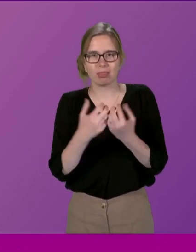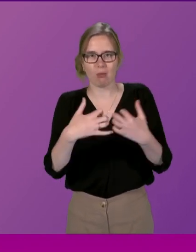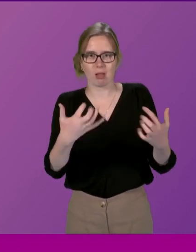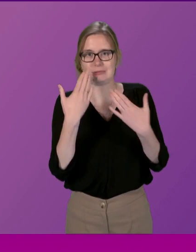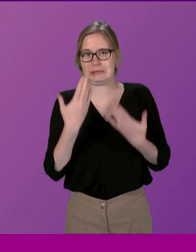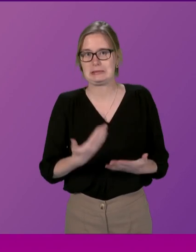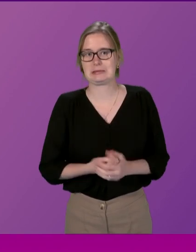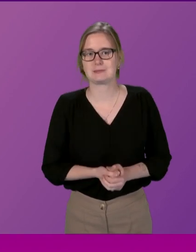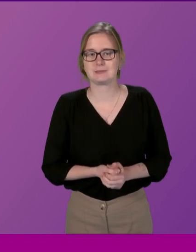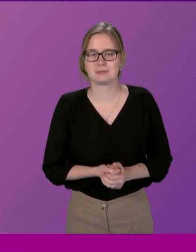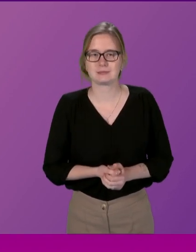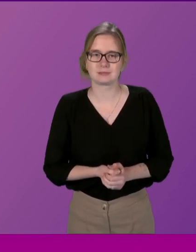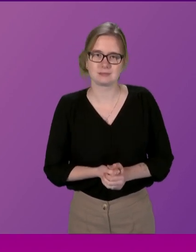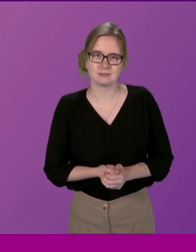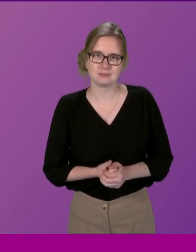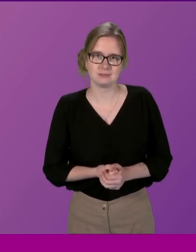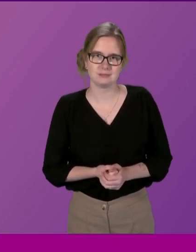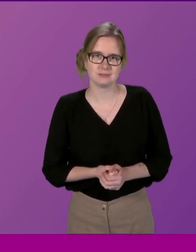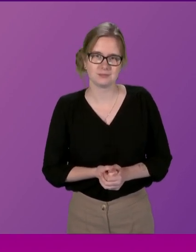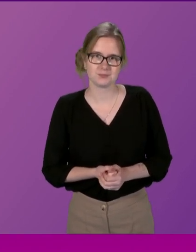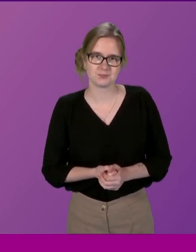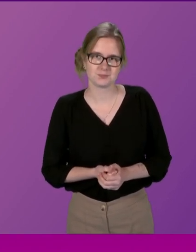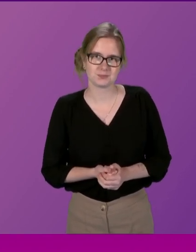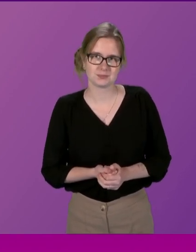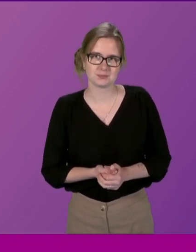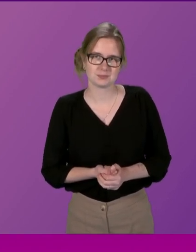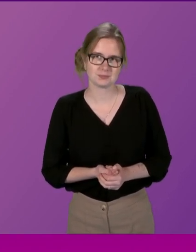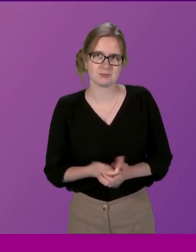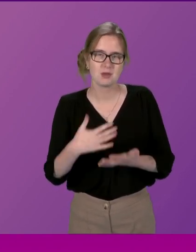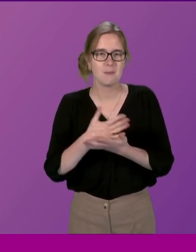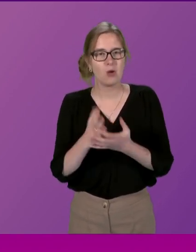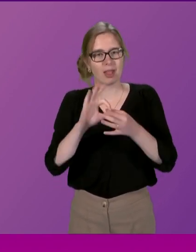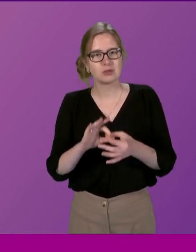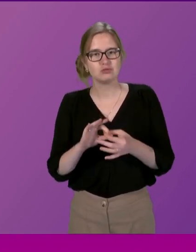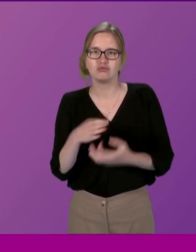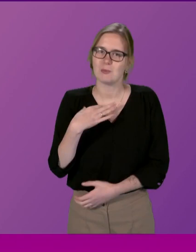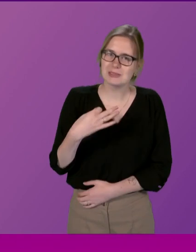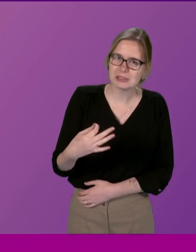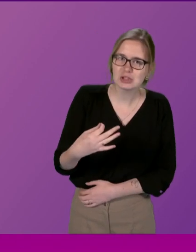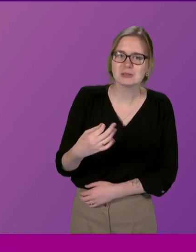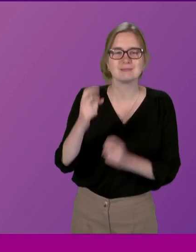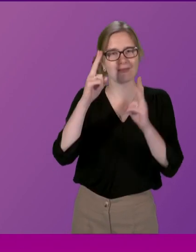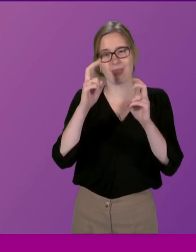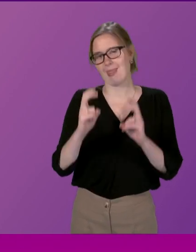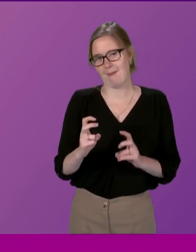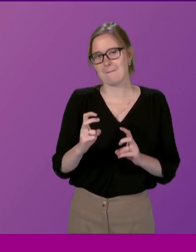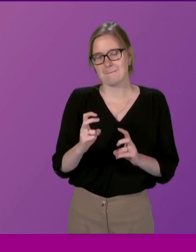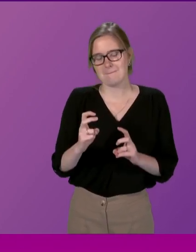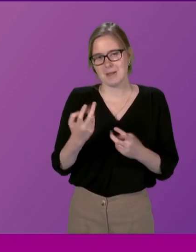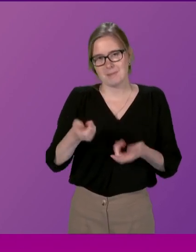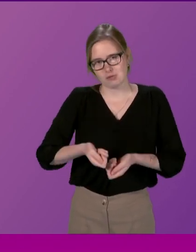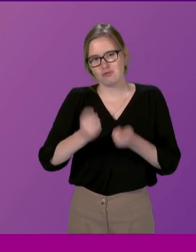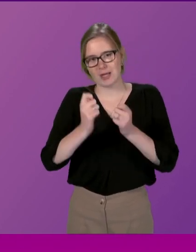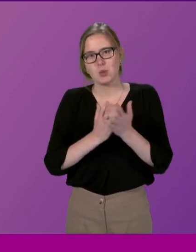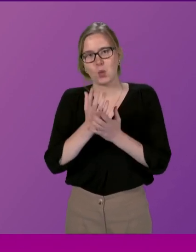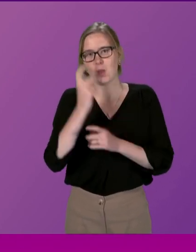if it was part of this was due to representation a theme which is highlighted